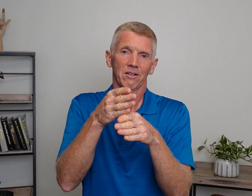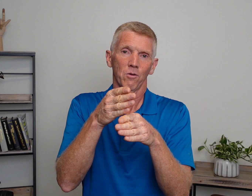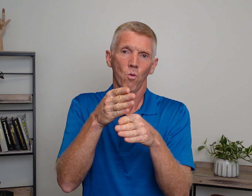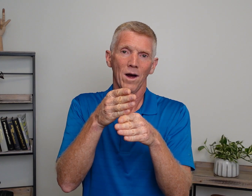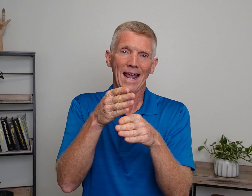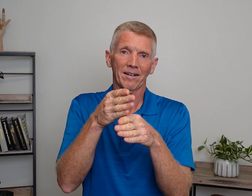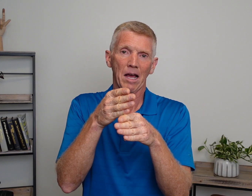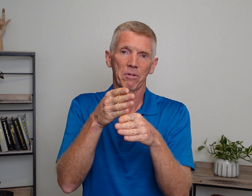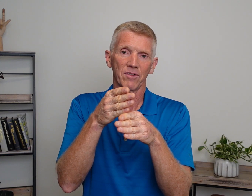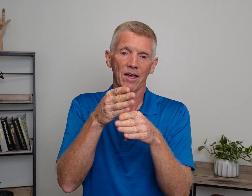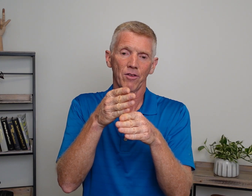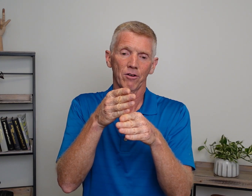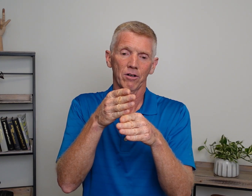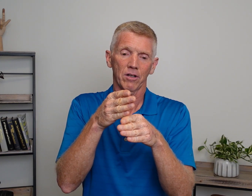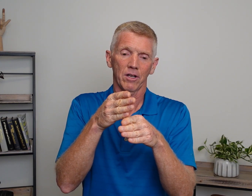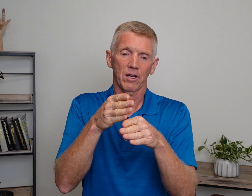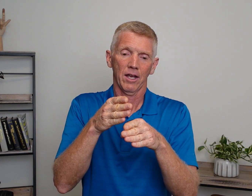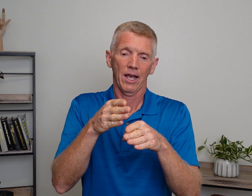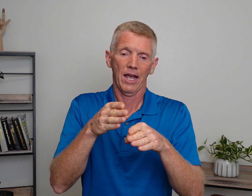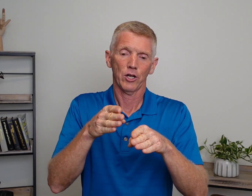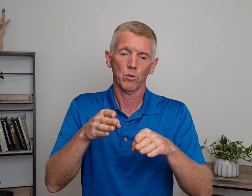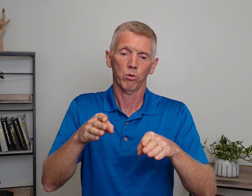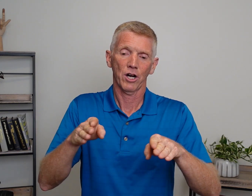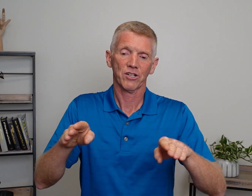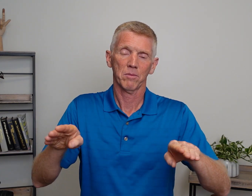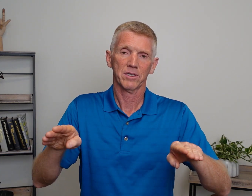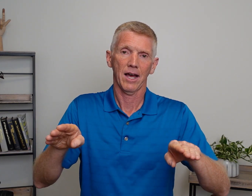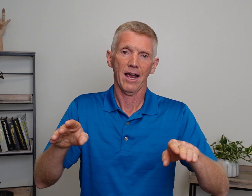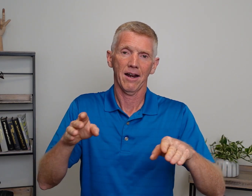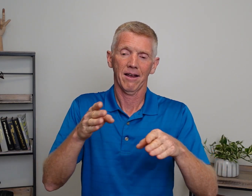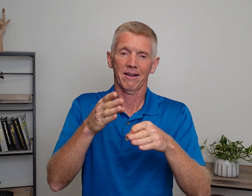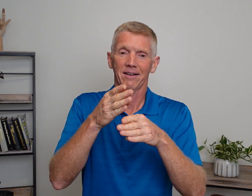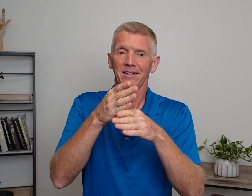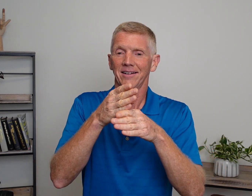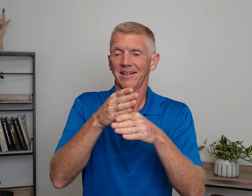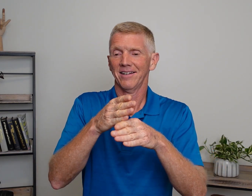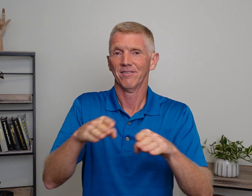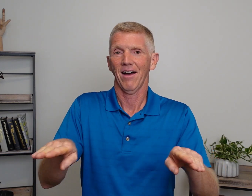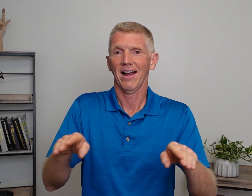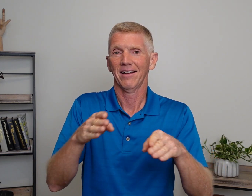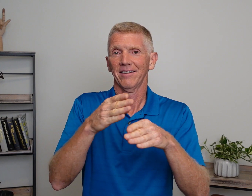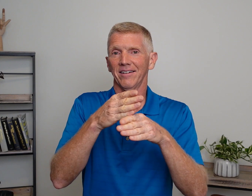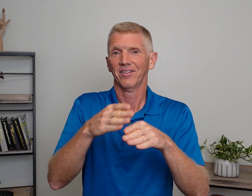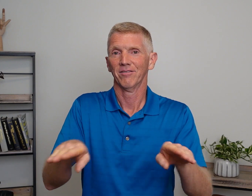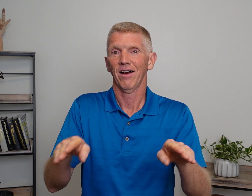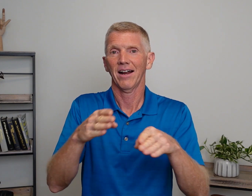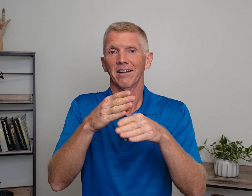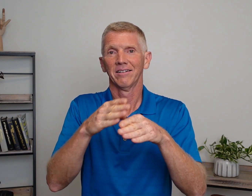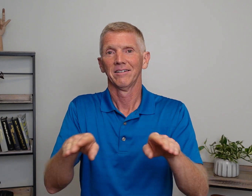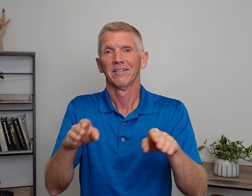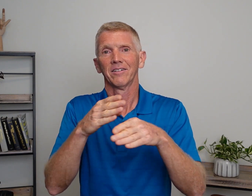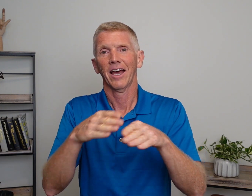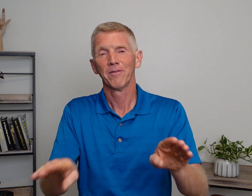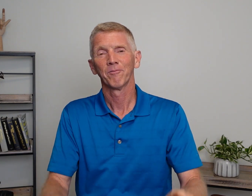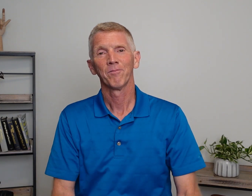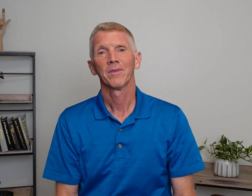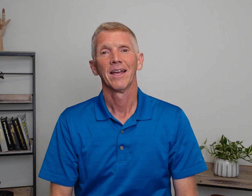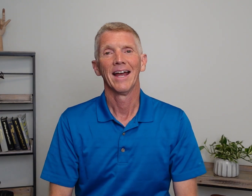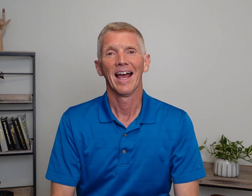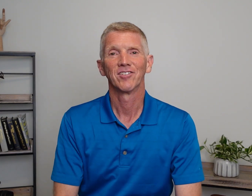One hand on top of the other. And you brush them aside. Divide. Divide. Okay? And as